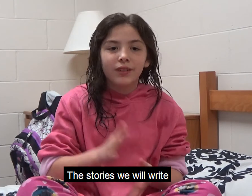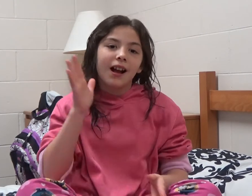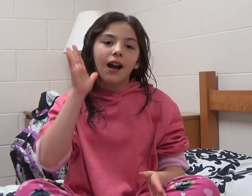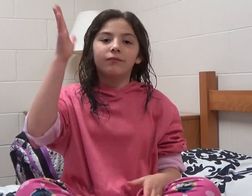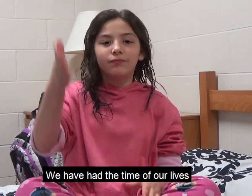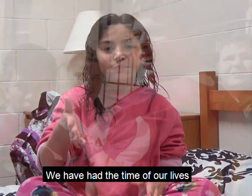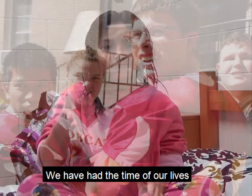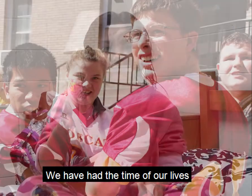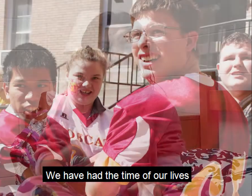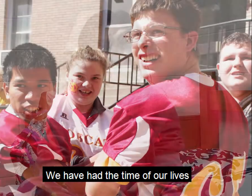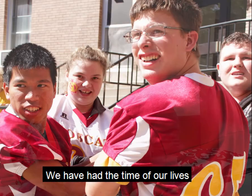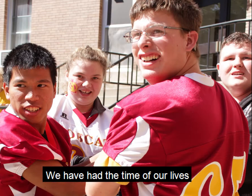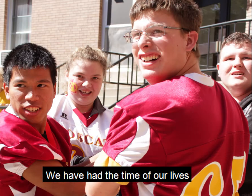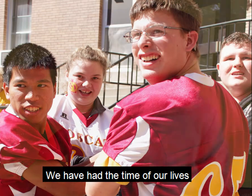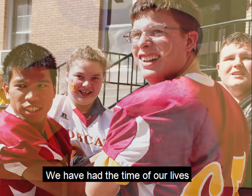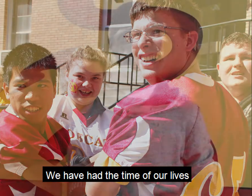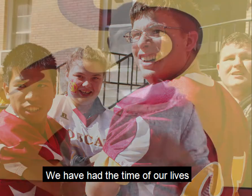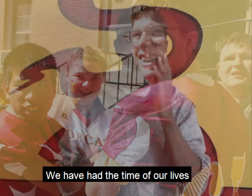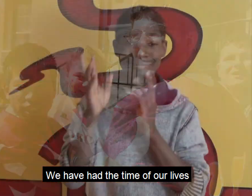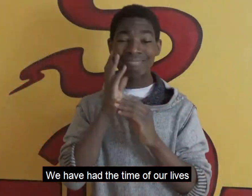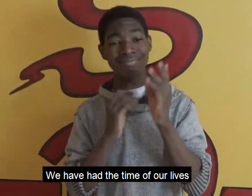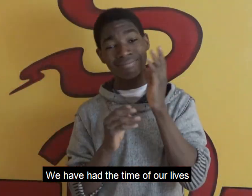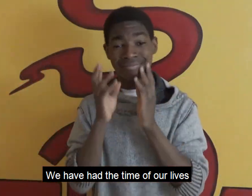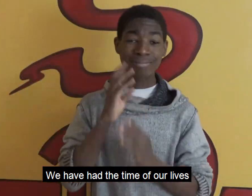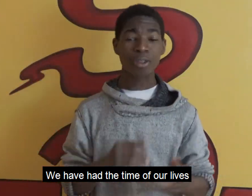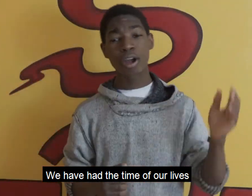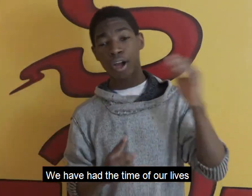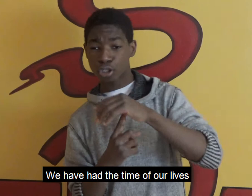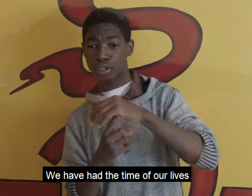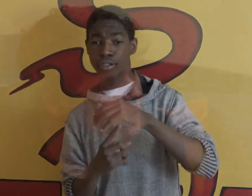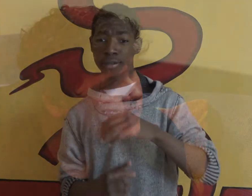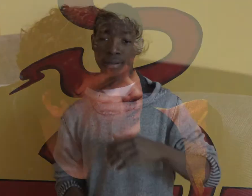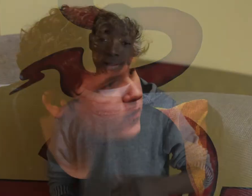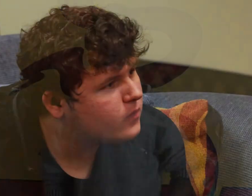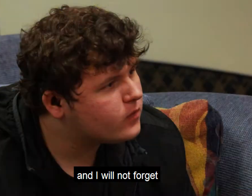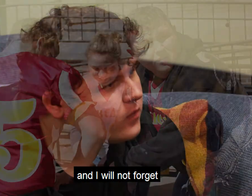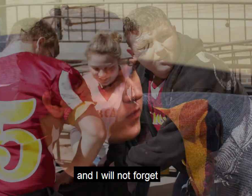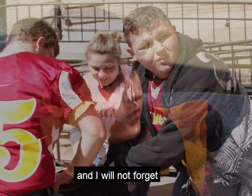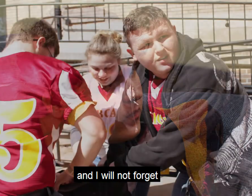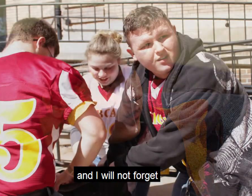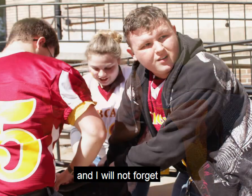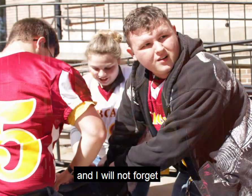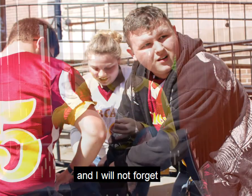We have had the time of our lives We And I will not forget